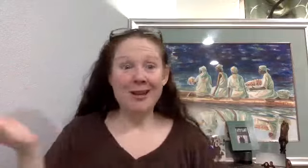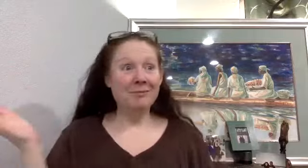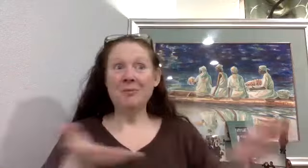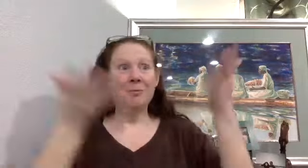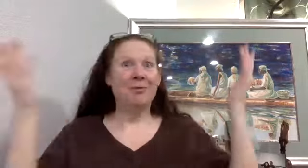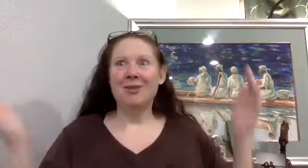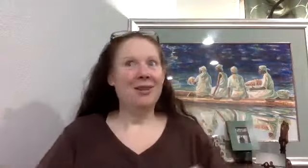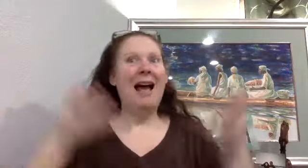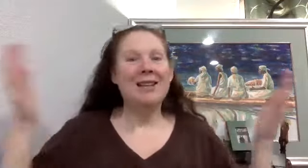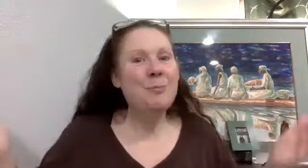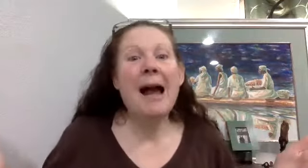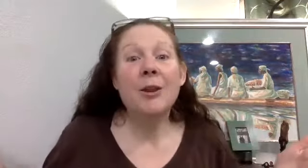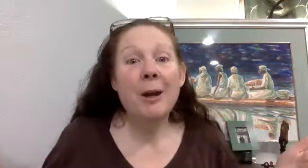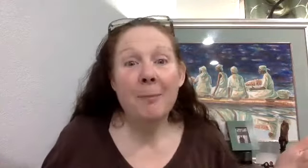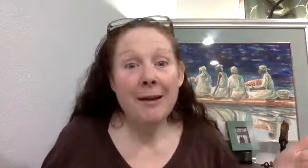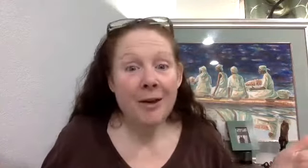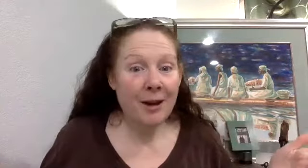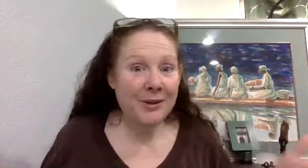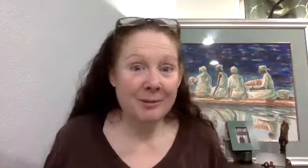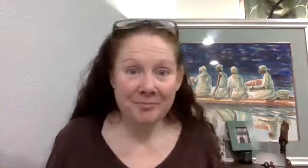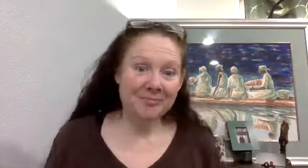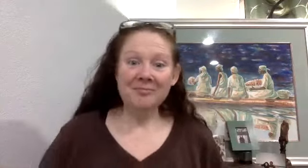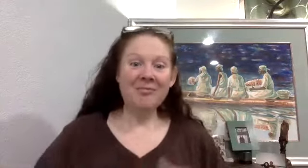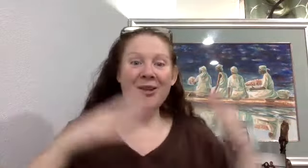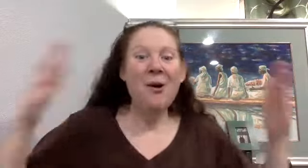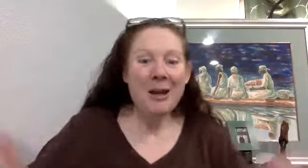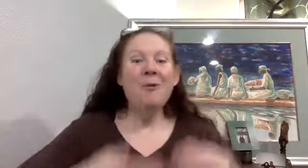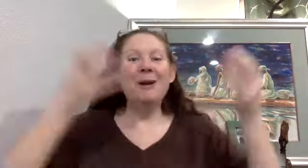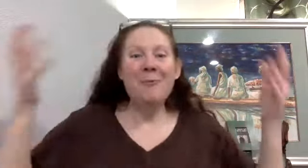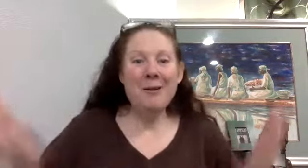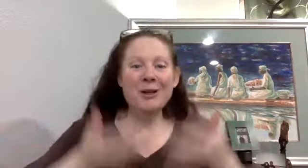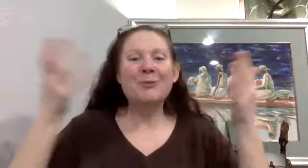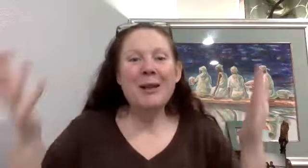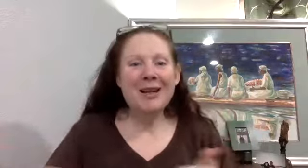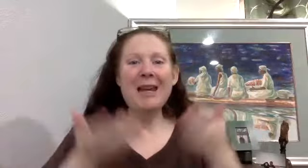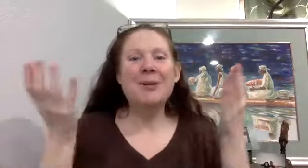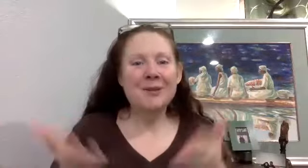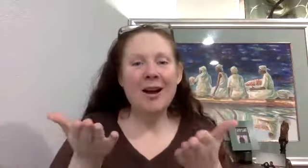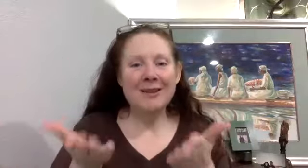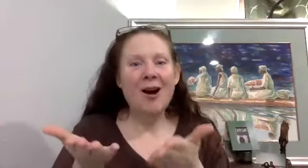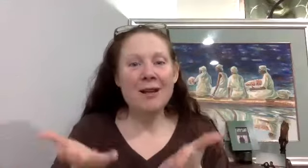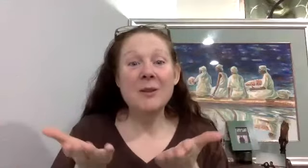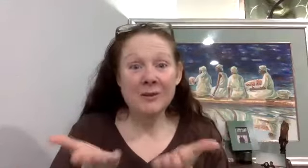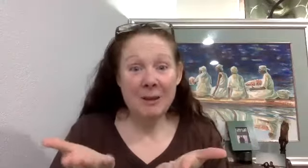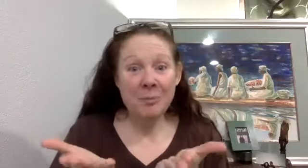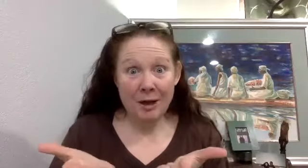like, just buy another pair of pants off Amazon. We, we, we, we, we, we keep solving the symptoms,